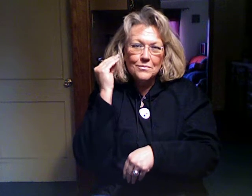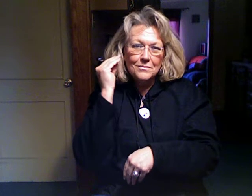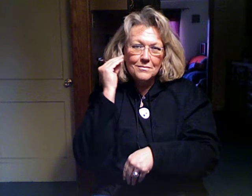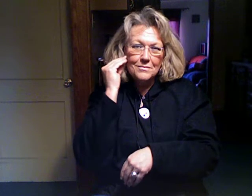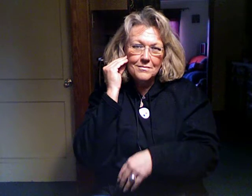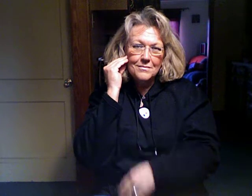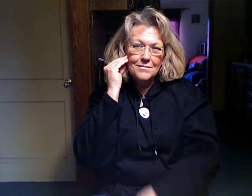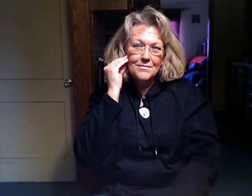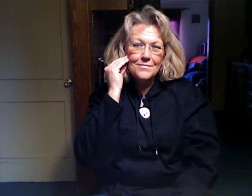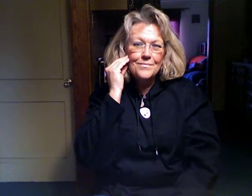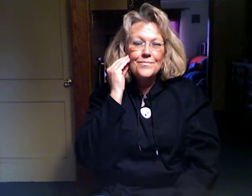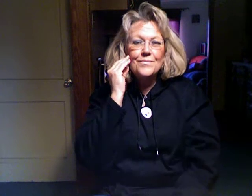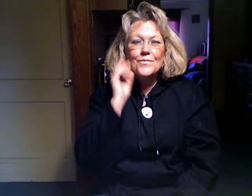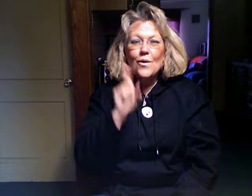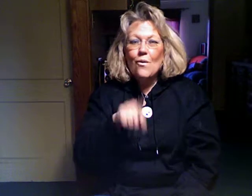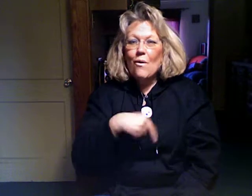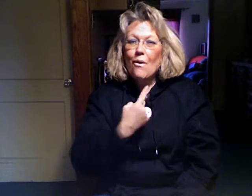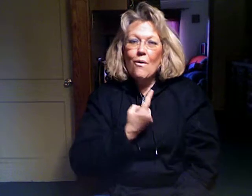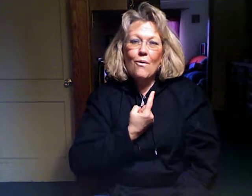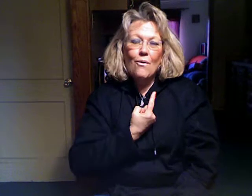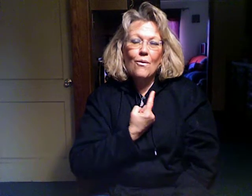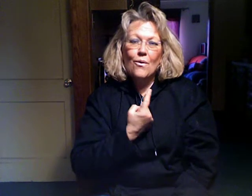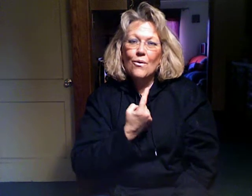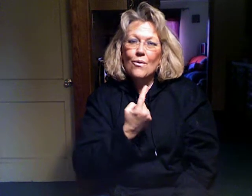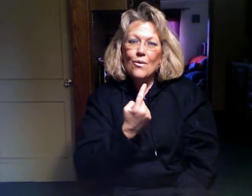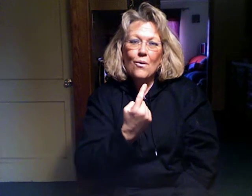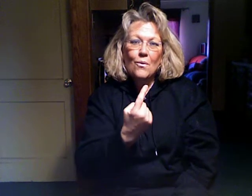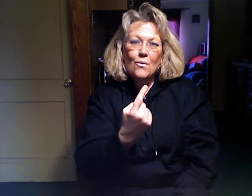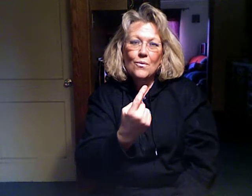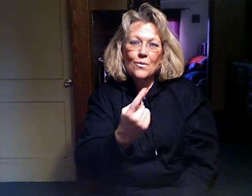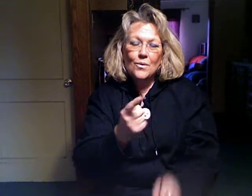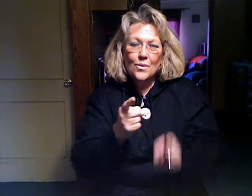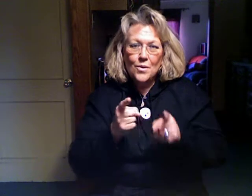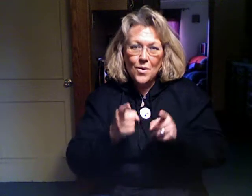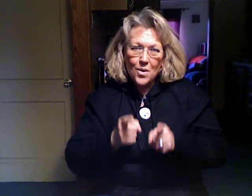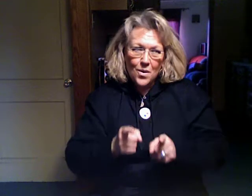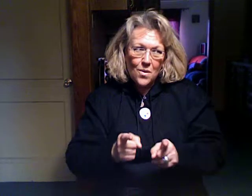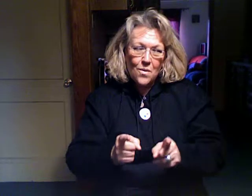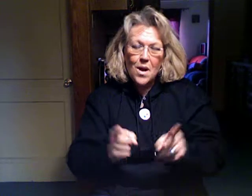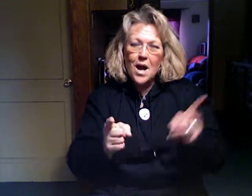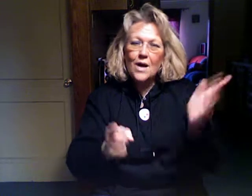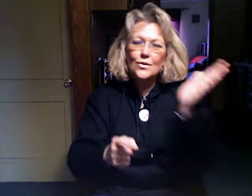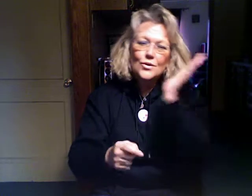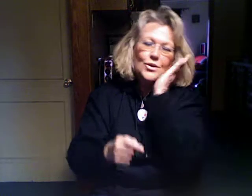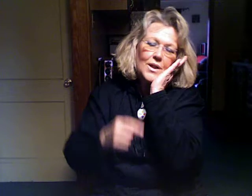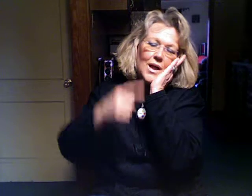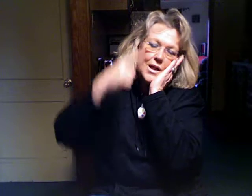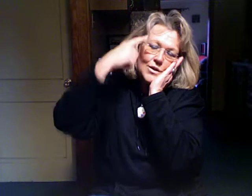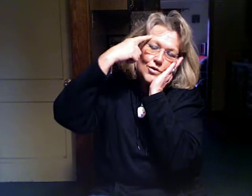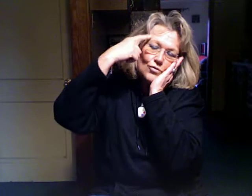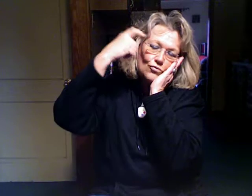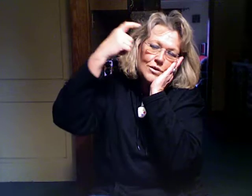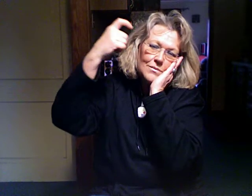Oh, she lays dreaming